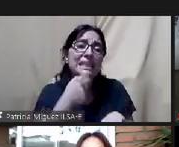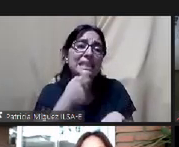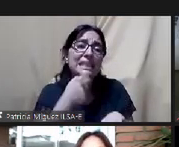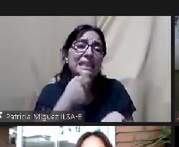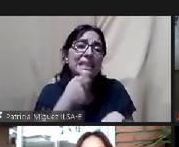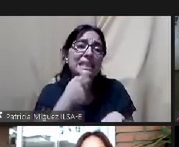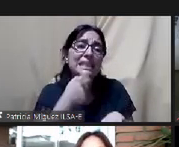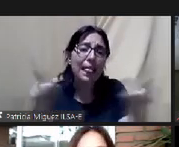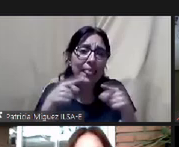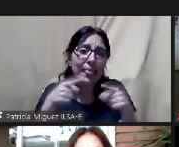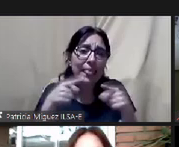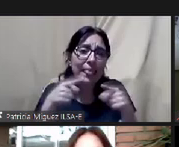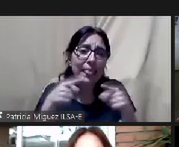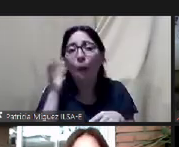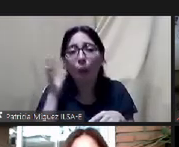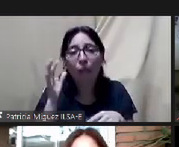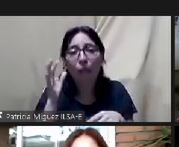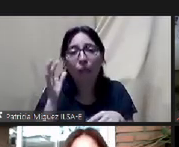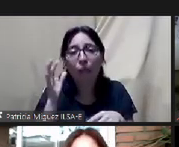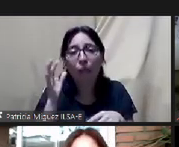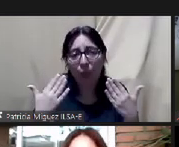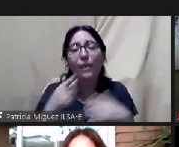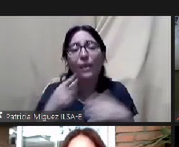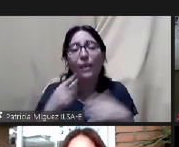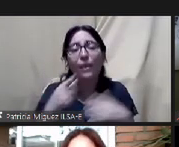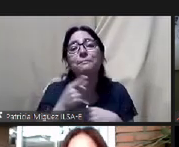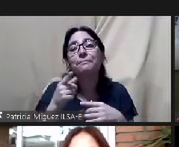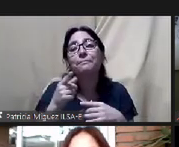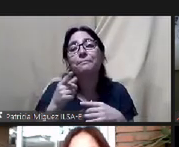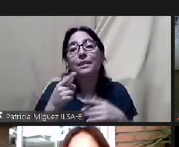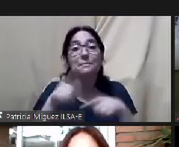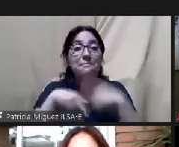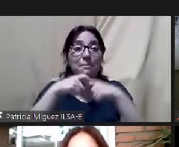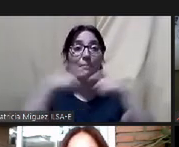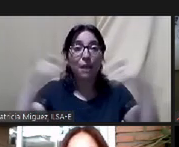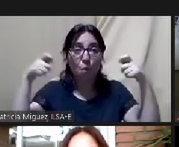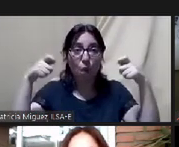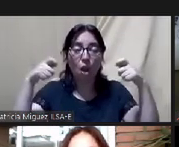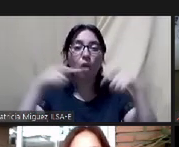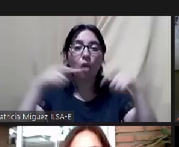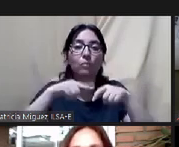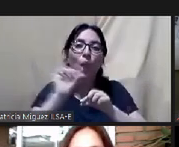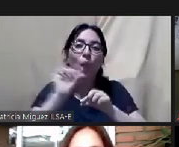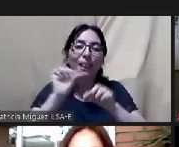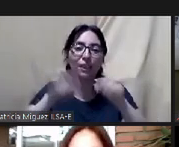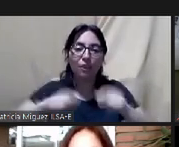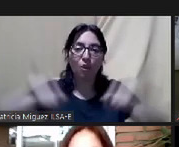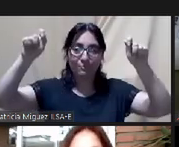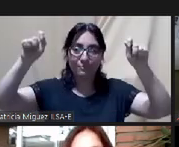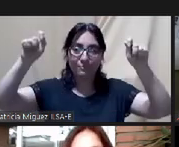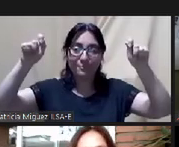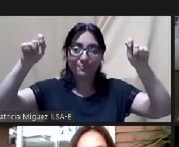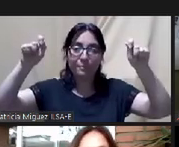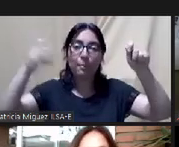or to sing or whatever you'd like to chant we are up for that and let's stay with our